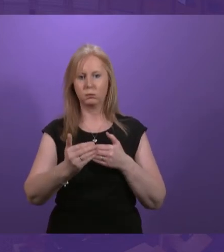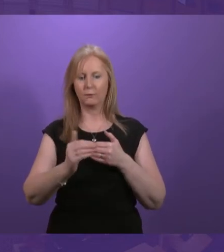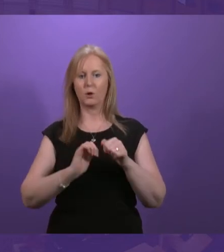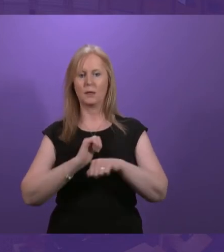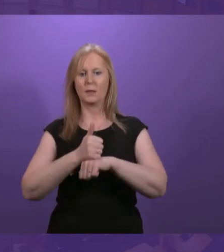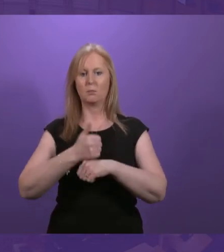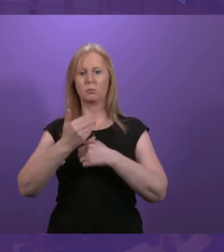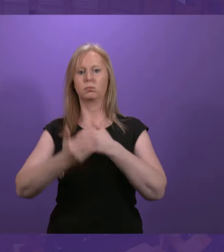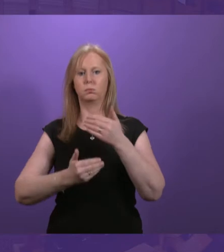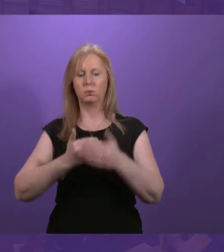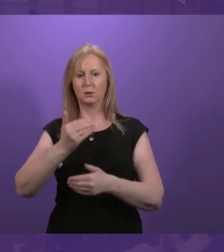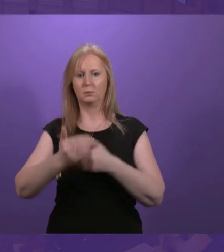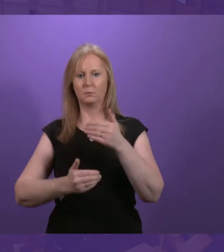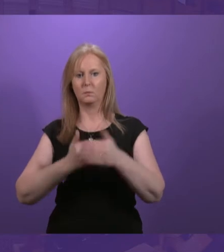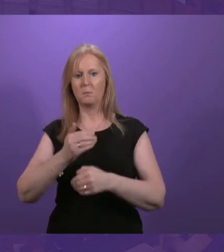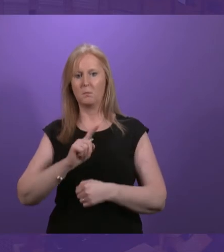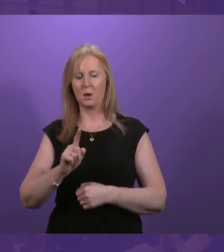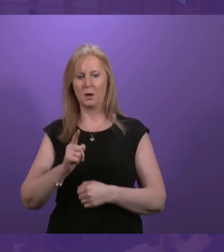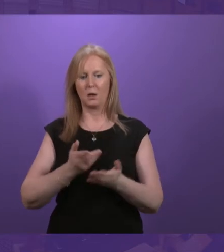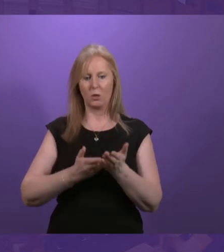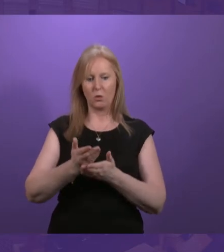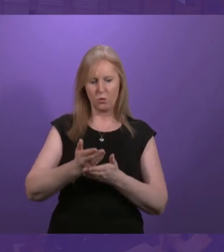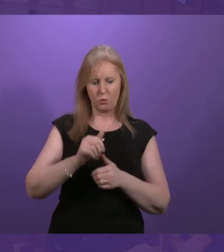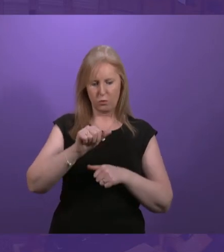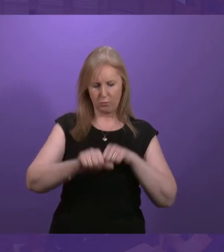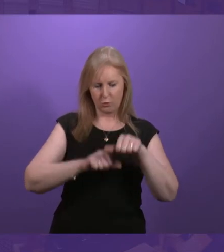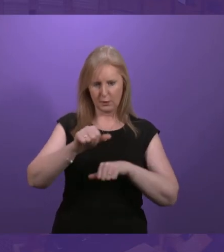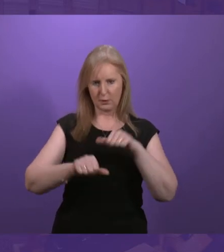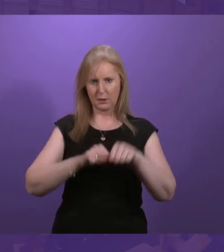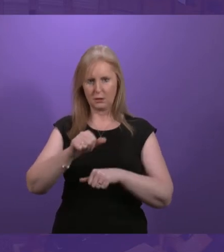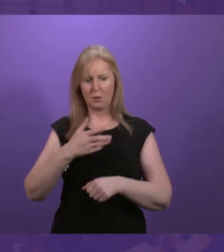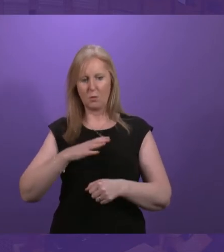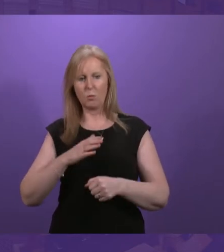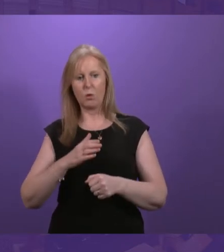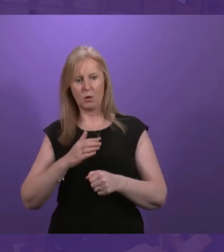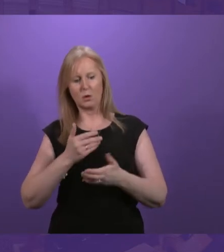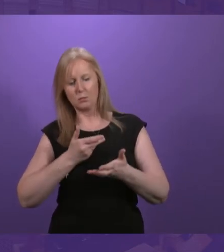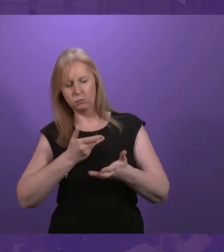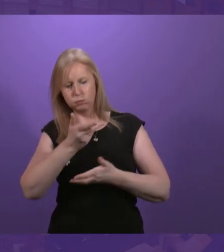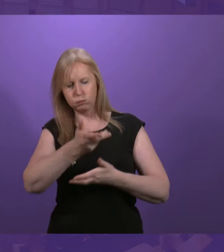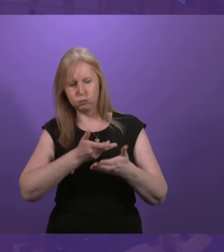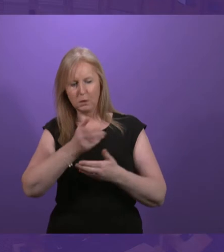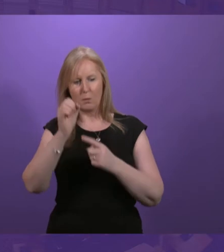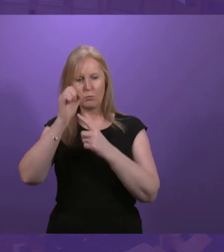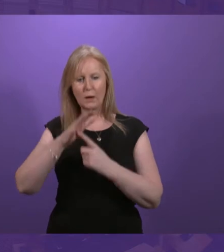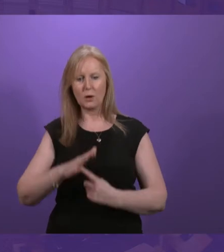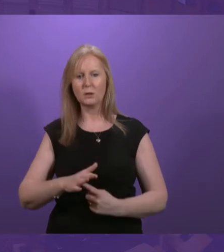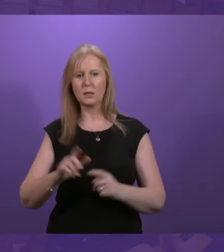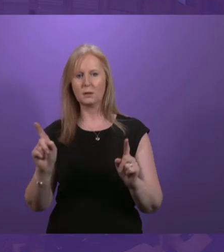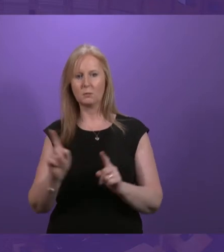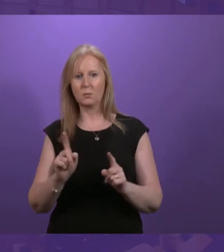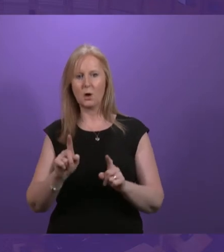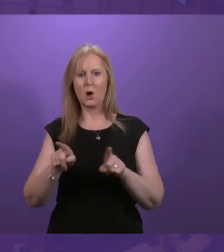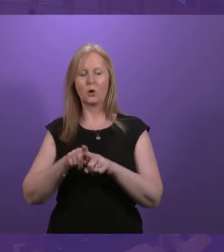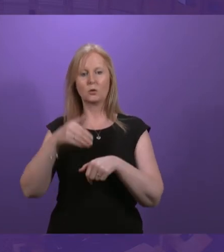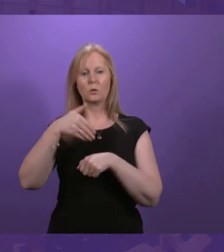But what I'm looking for during this process is a genuine and open, frank discussion about what are people's priorities and what are the